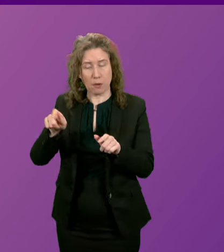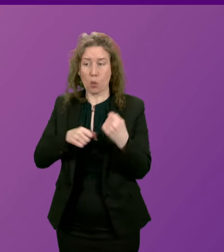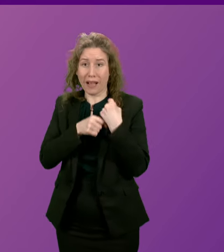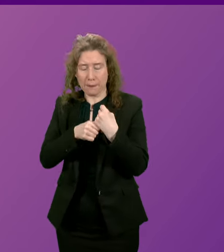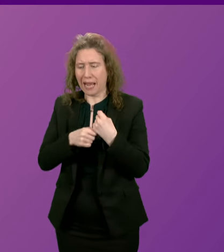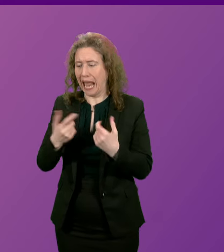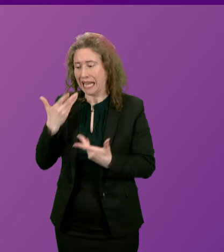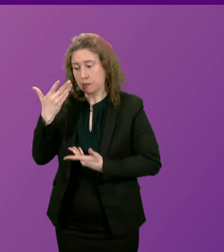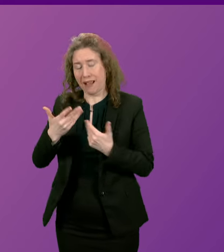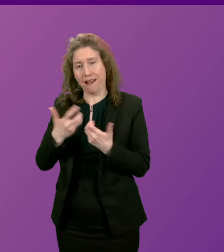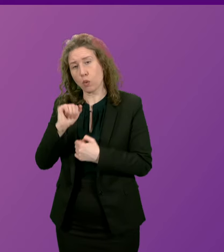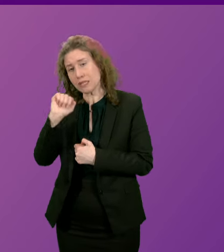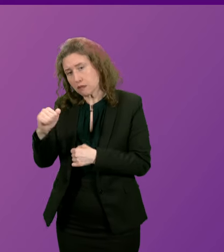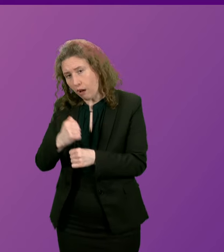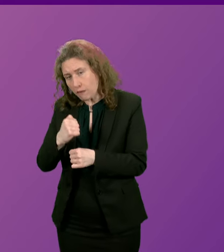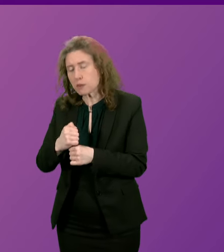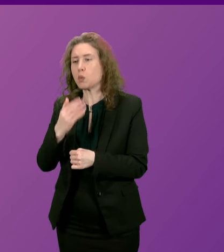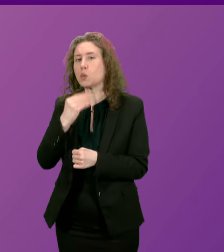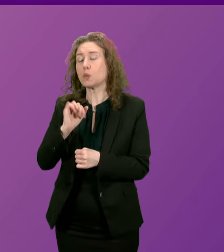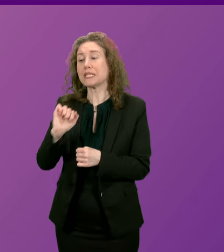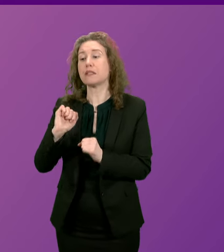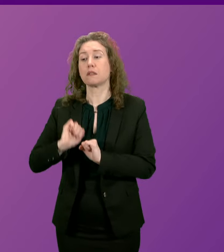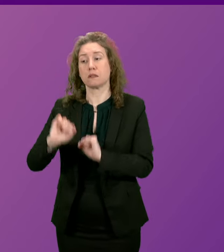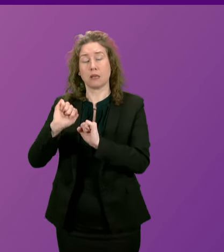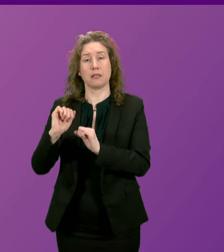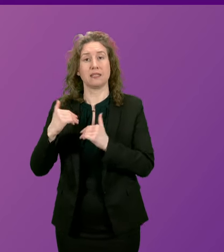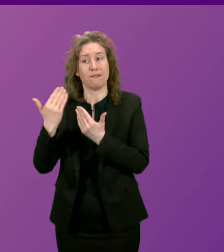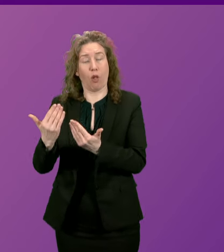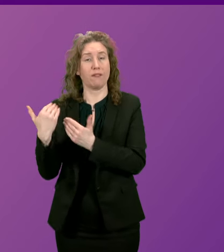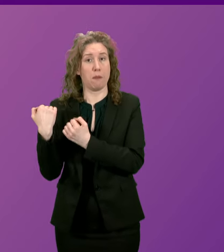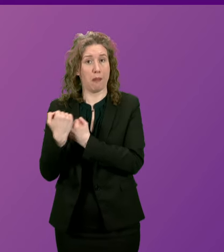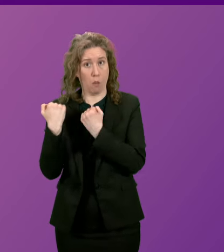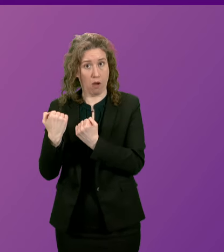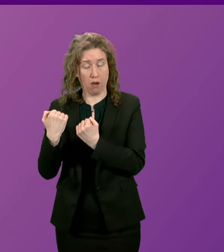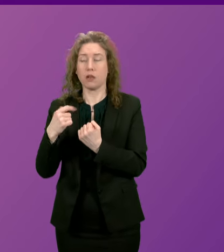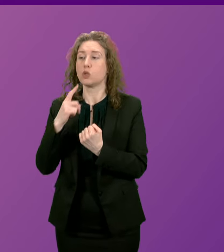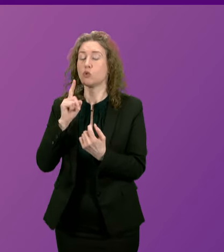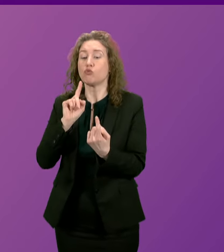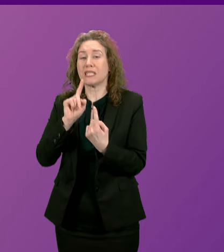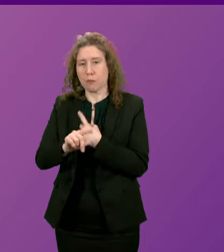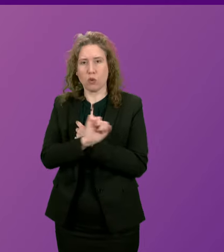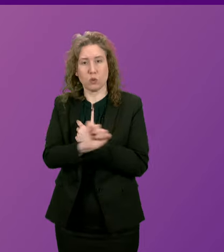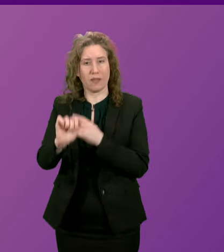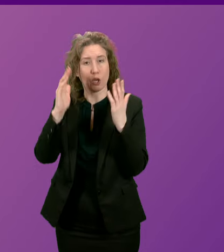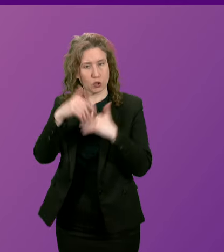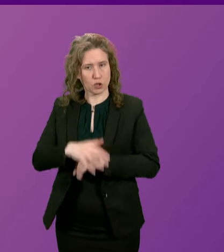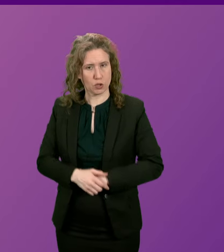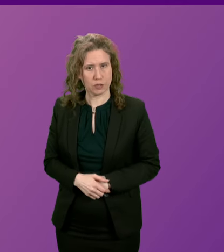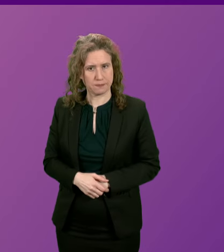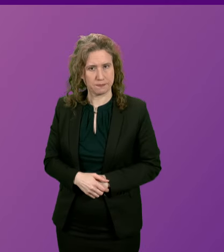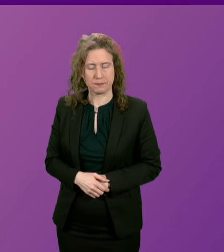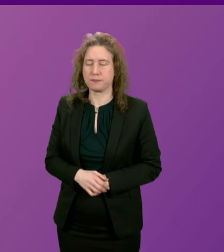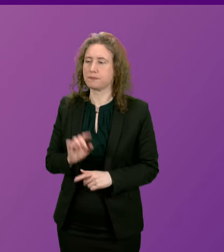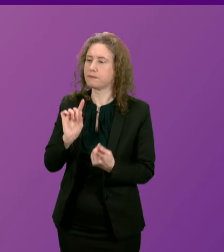explain how his government will use its devolved powers to respond to their concerns first